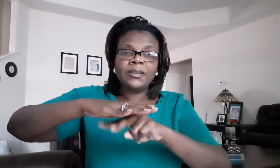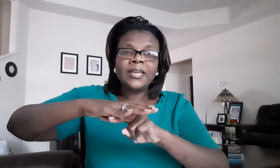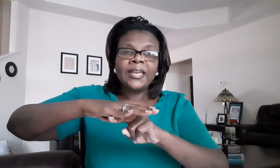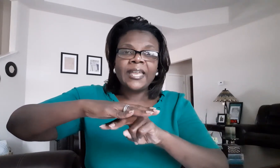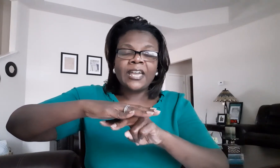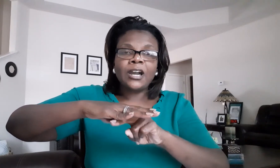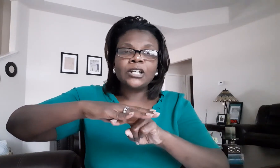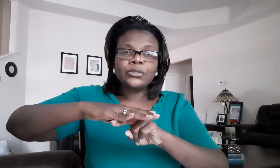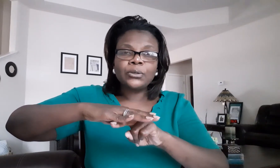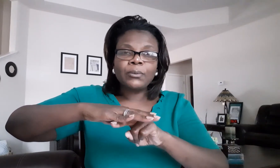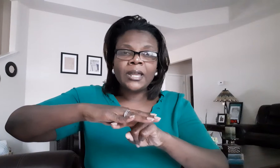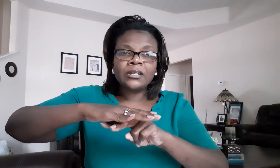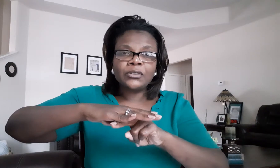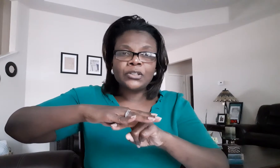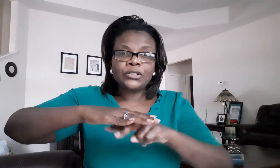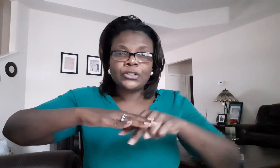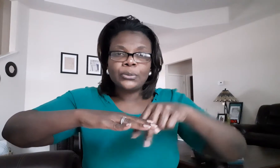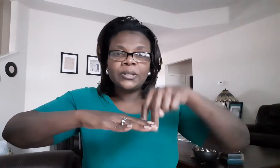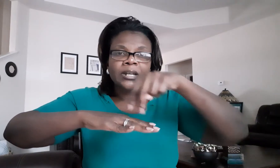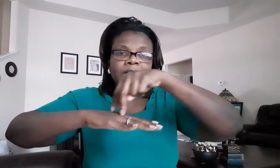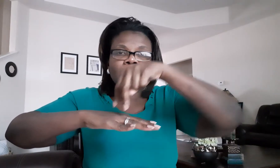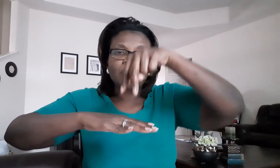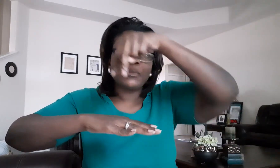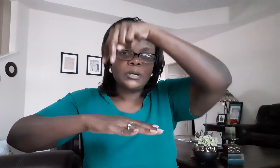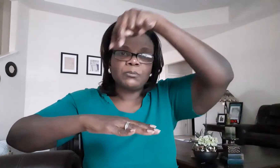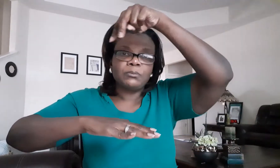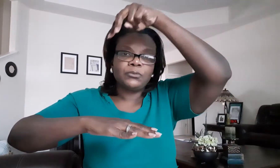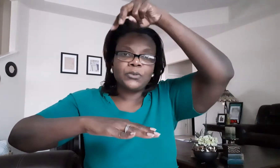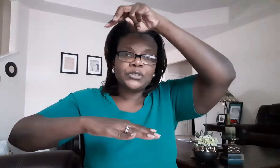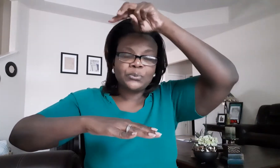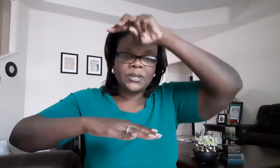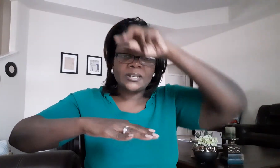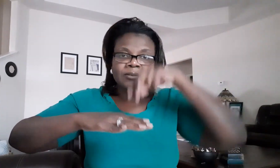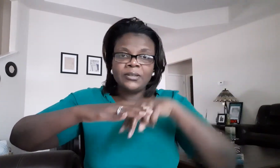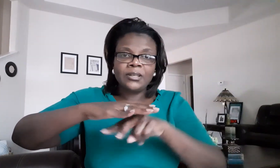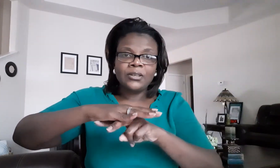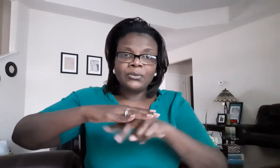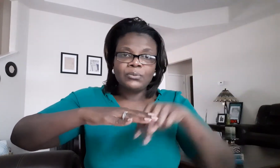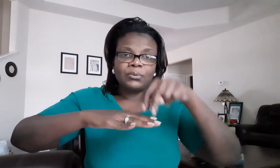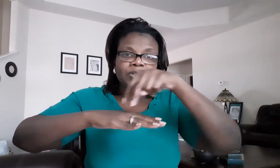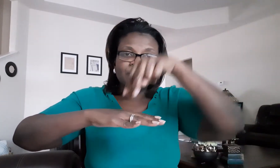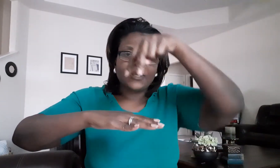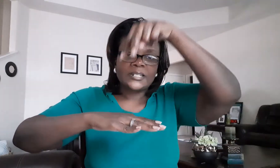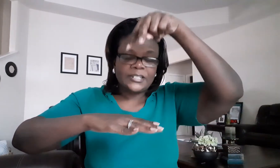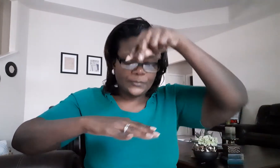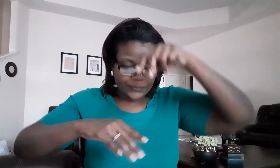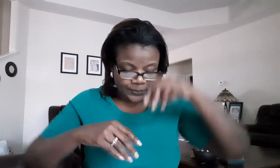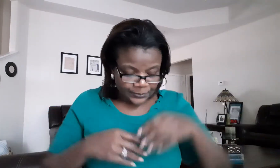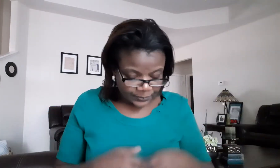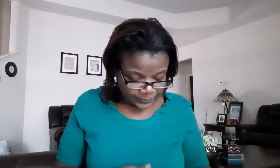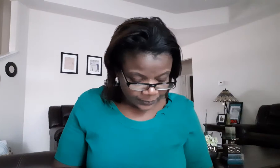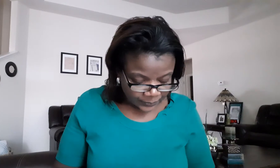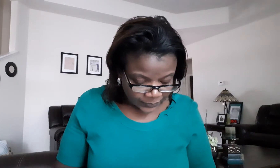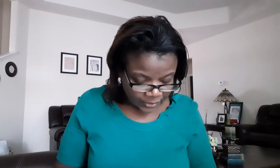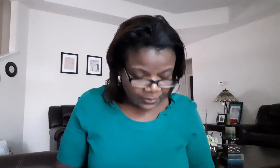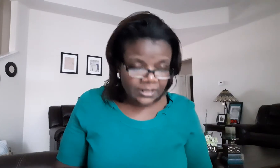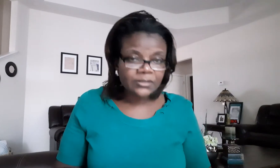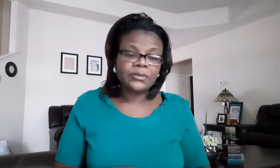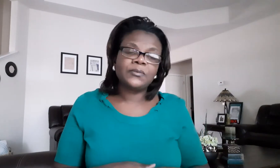and under the ground under the dirt and come up resurrect resurrected resurrected all right so the